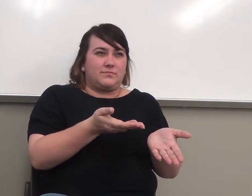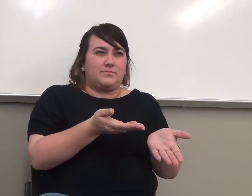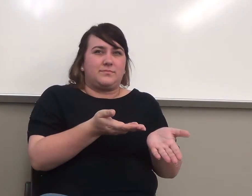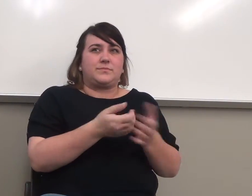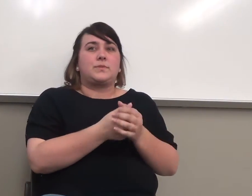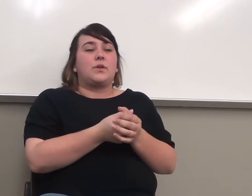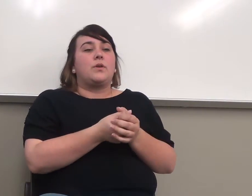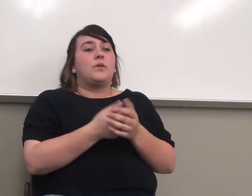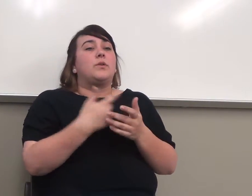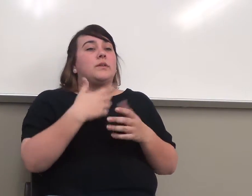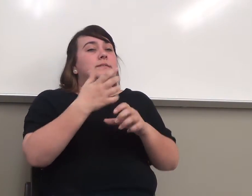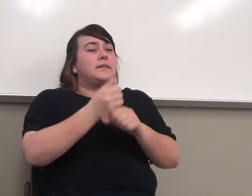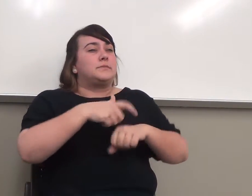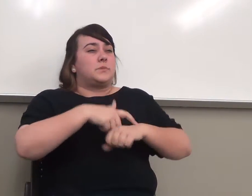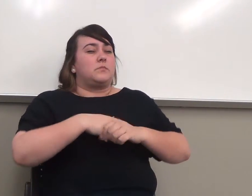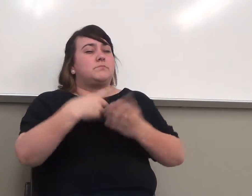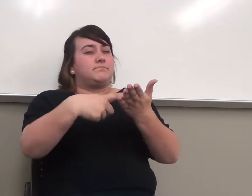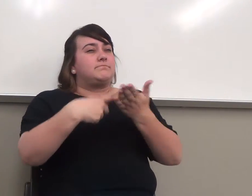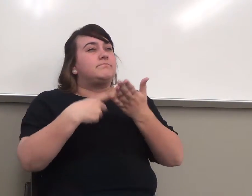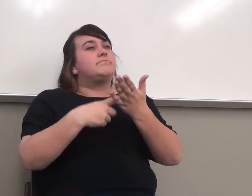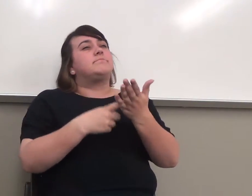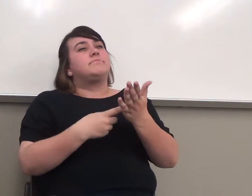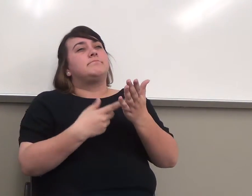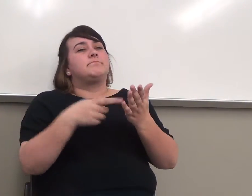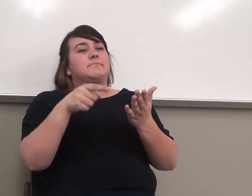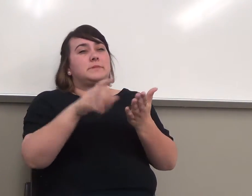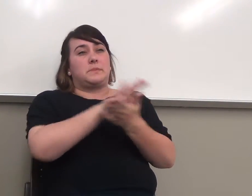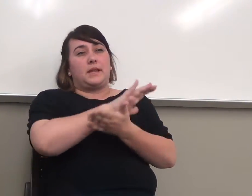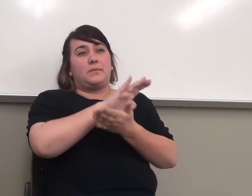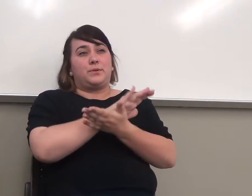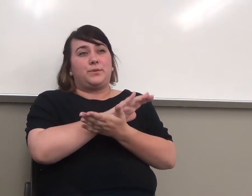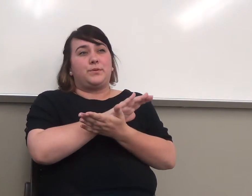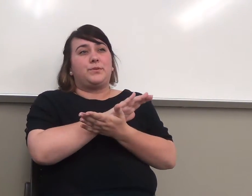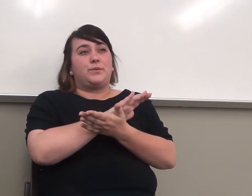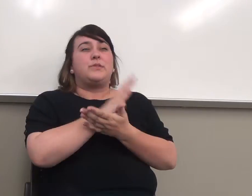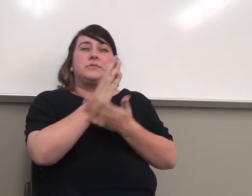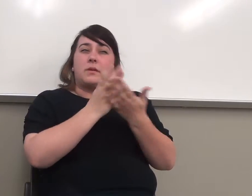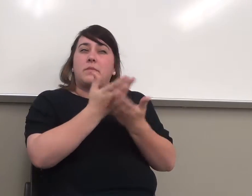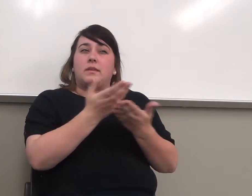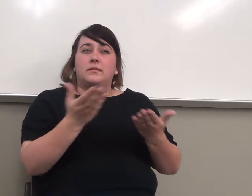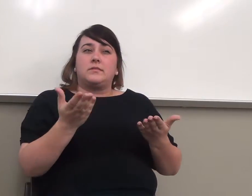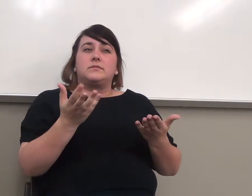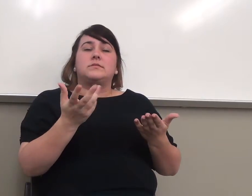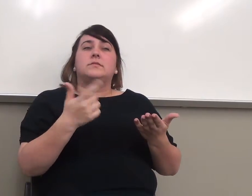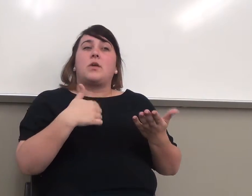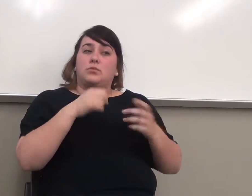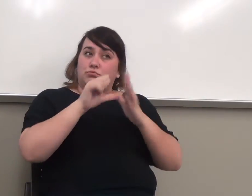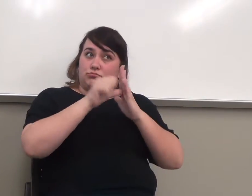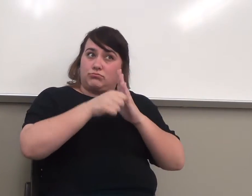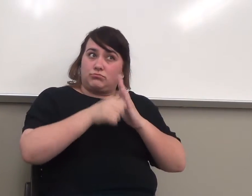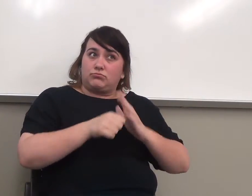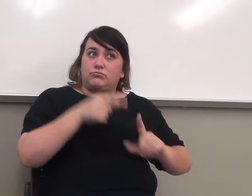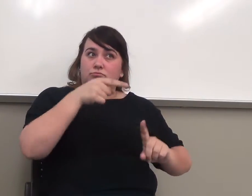so we're going to spend a little time going over it. Because there are some things that I want to point out. And